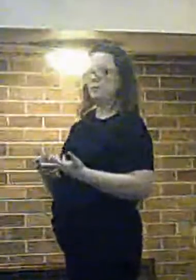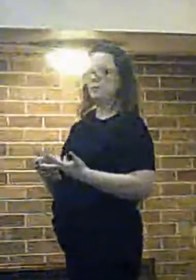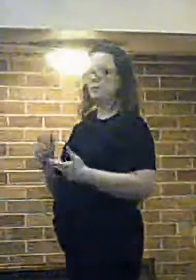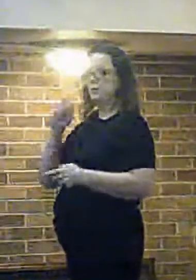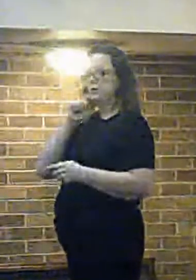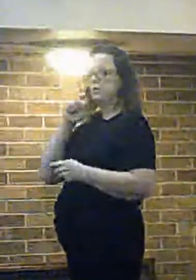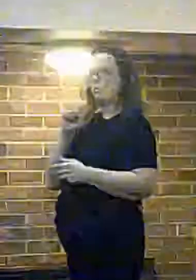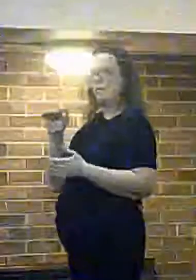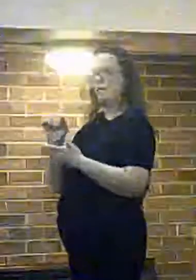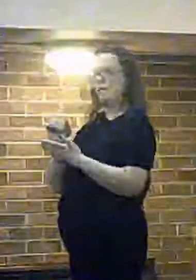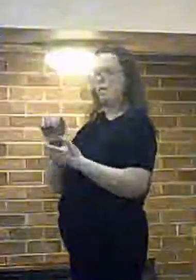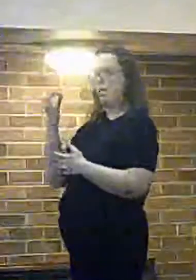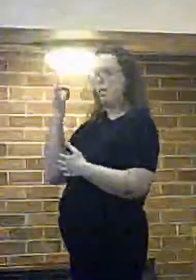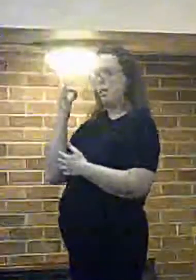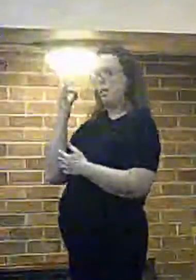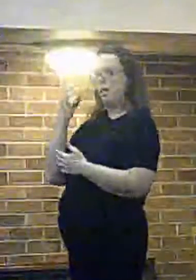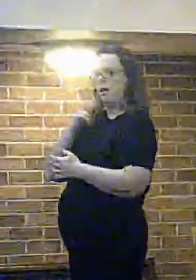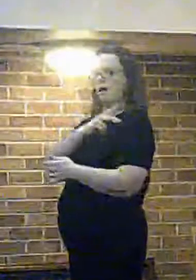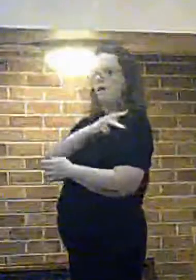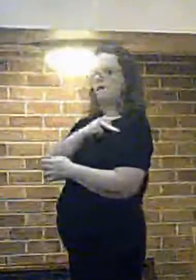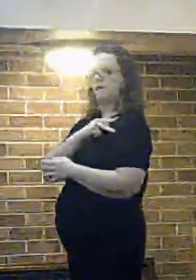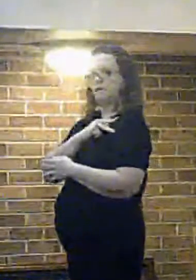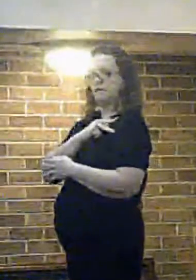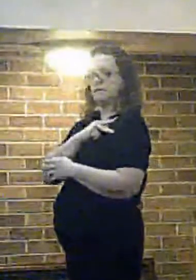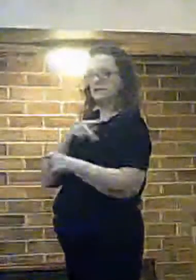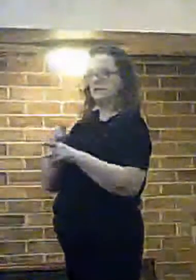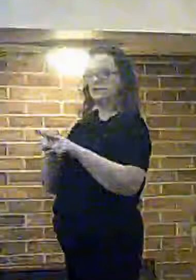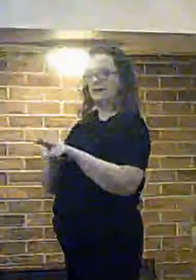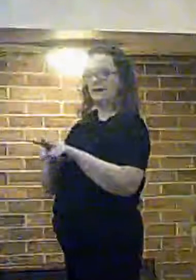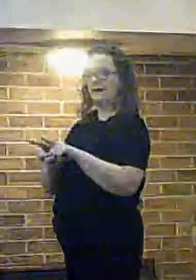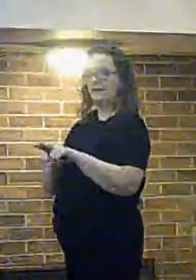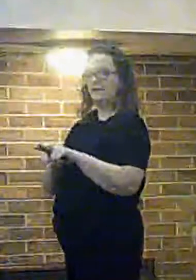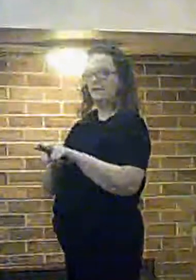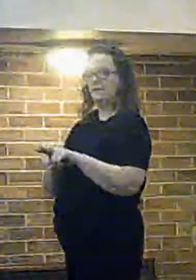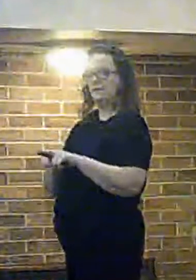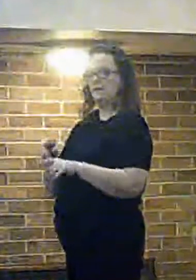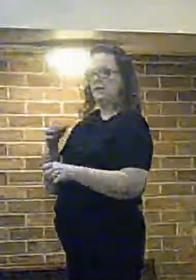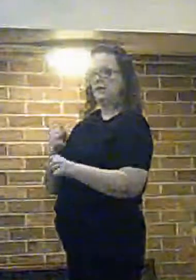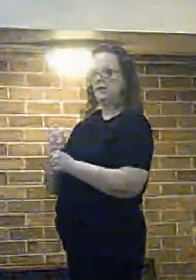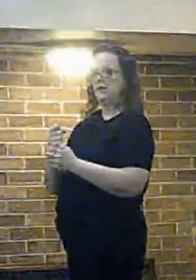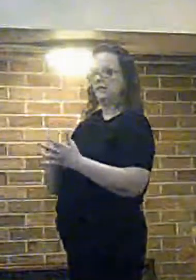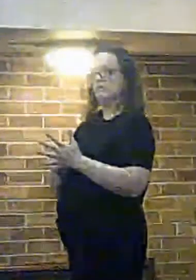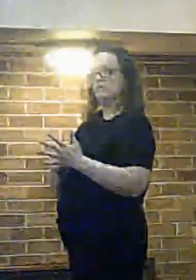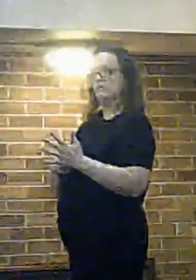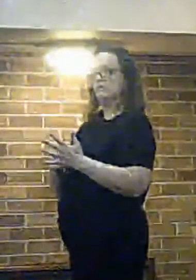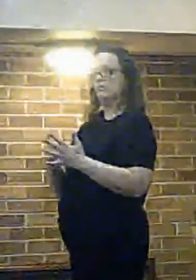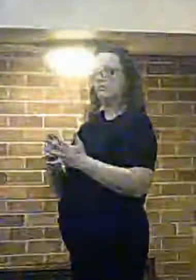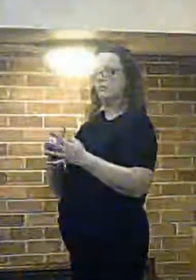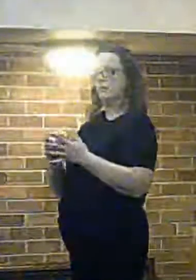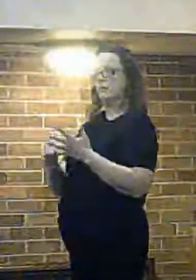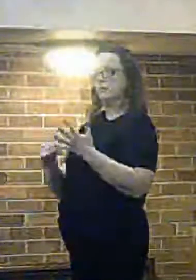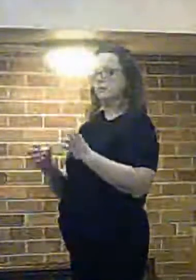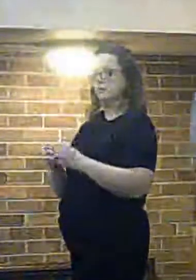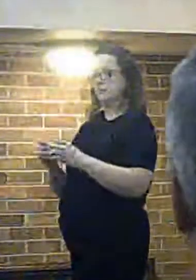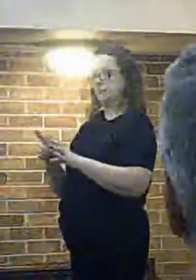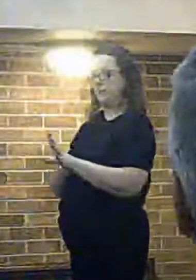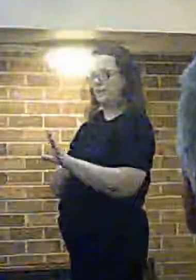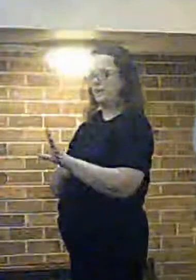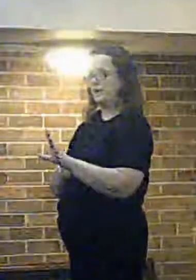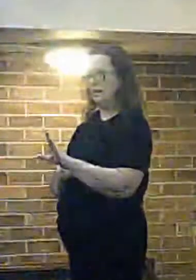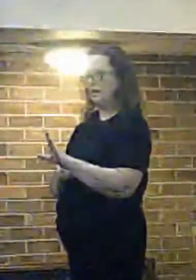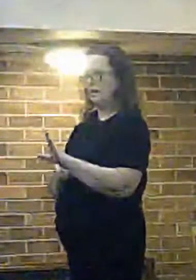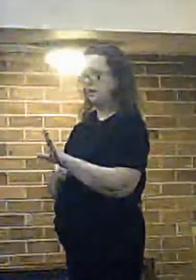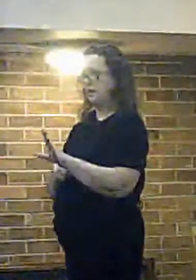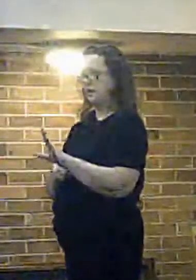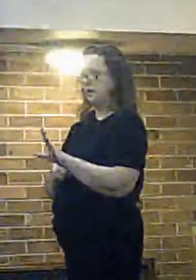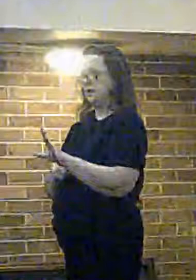as it has always been. The site of Greaseby falls within. There is no